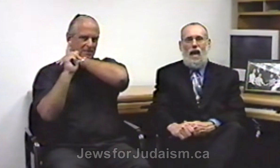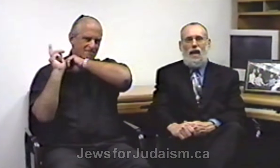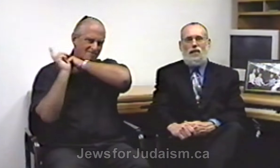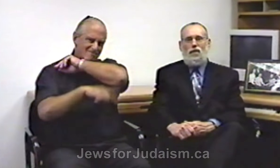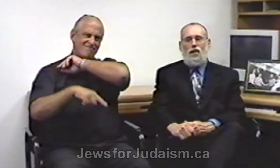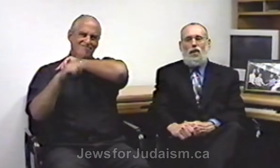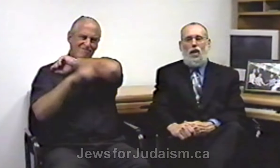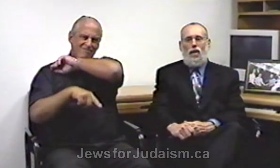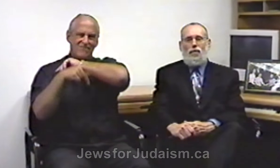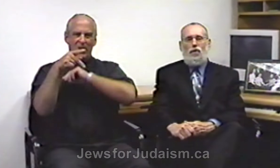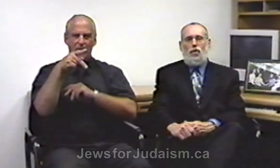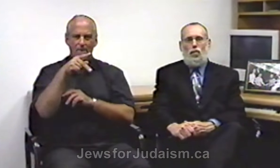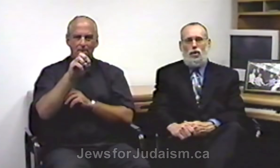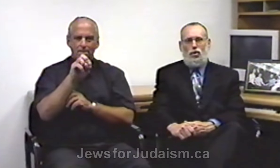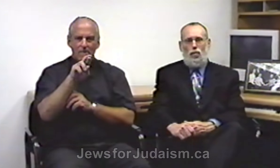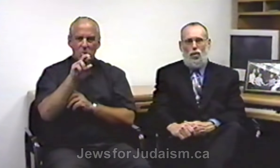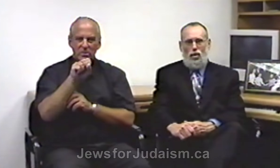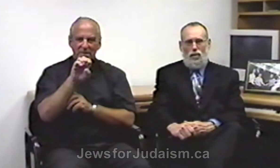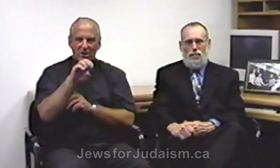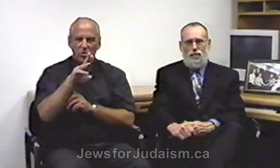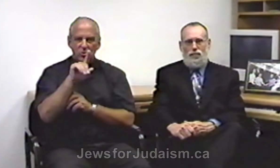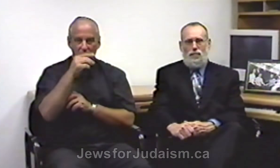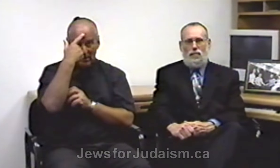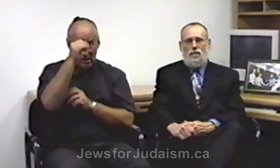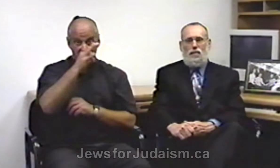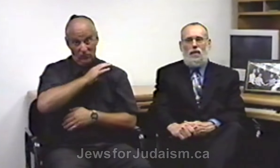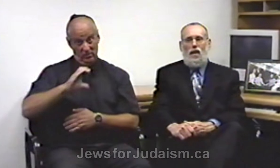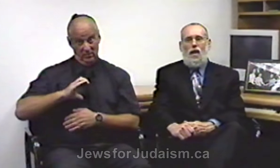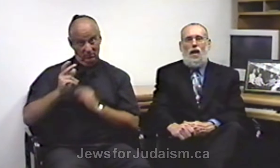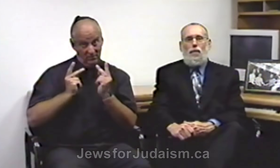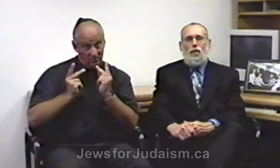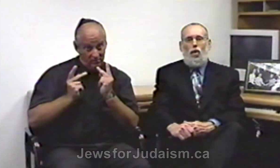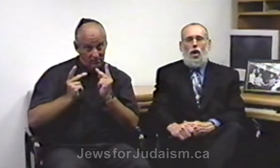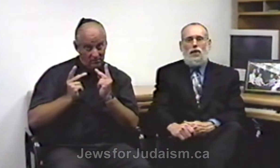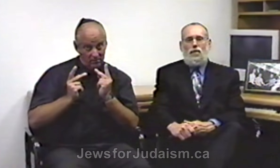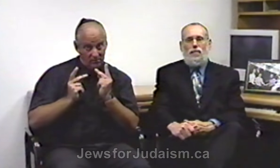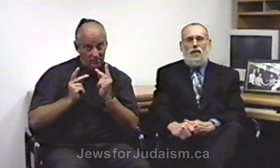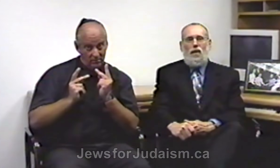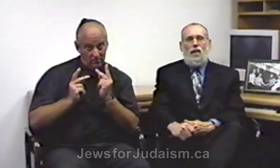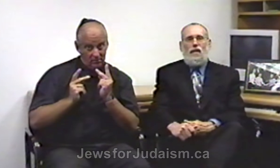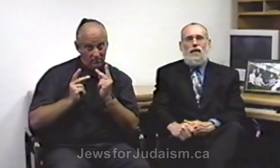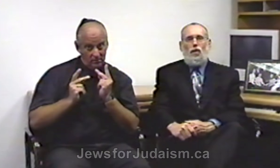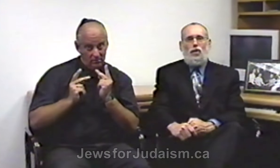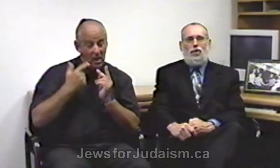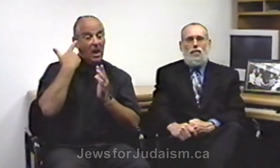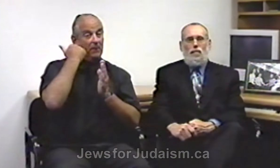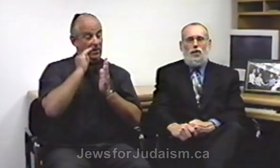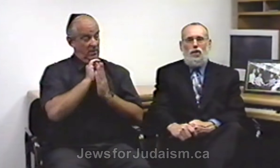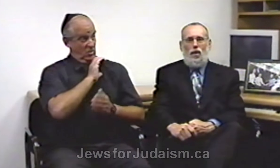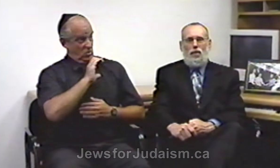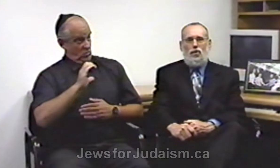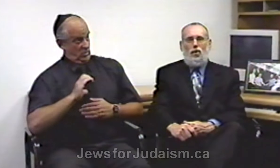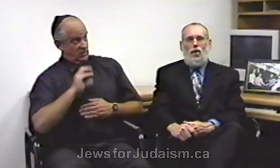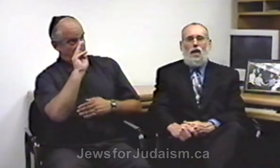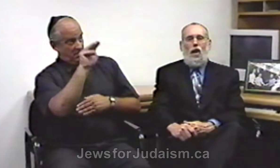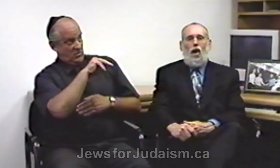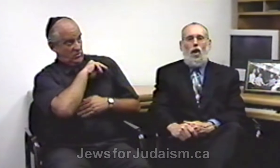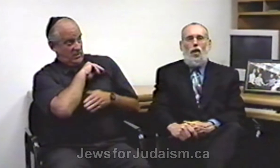hands of the Christian world. Because the Christian missionaries are